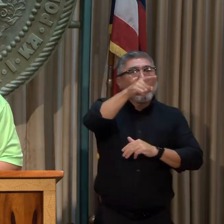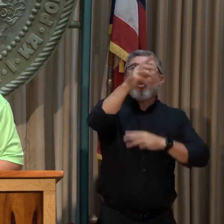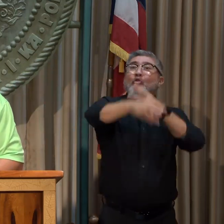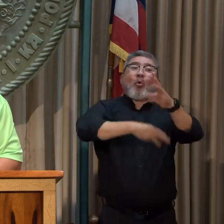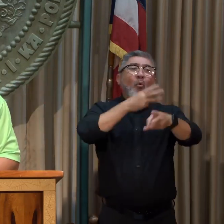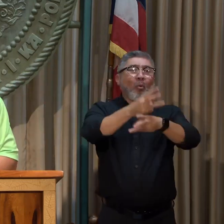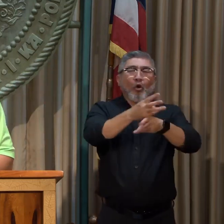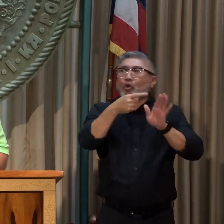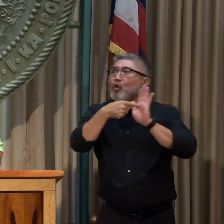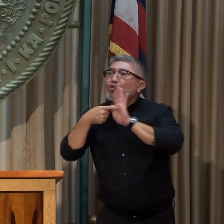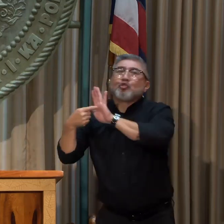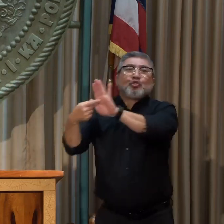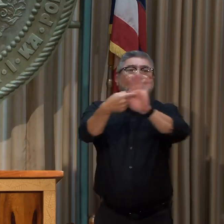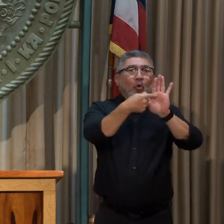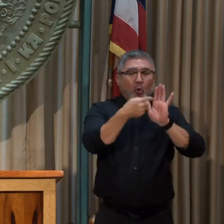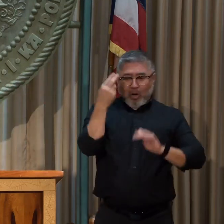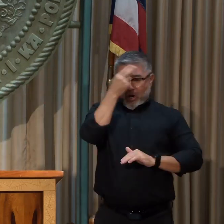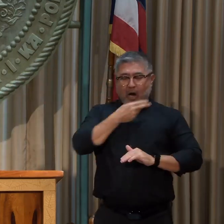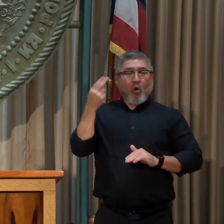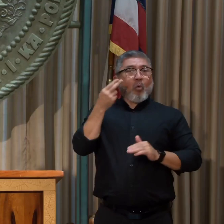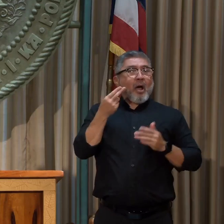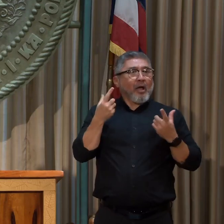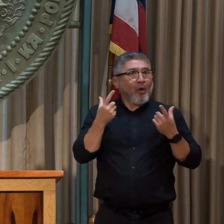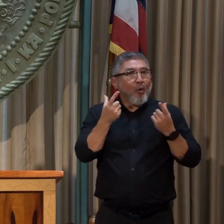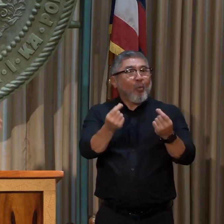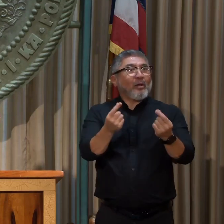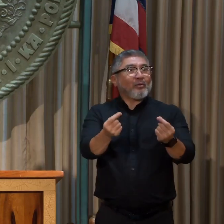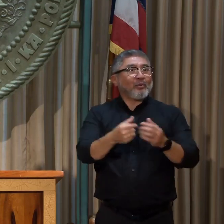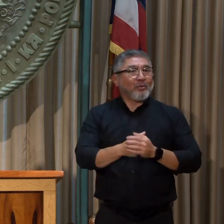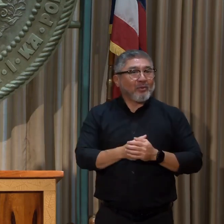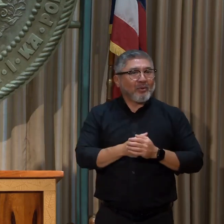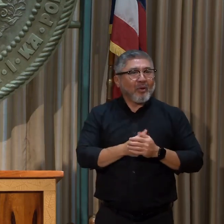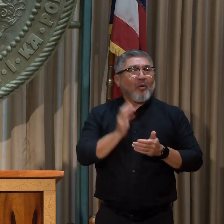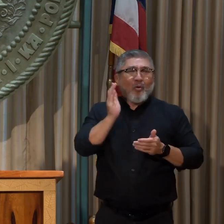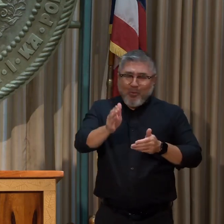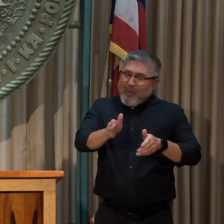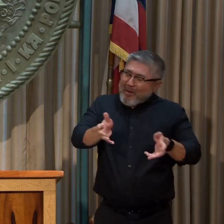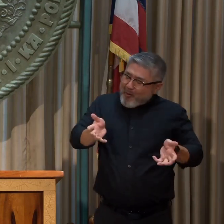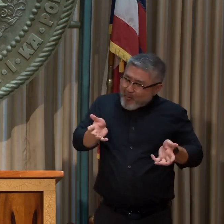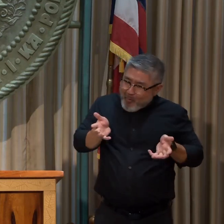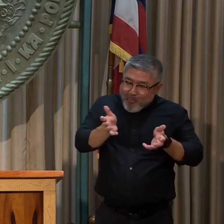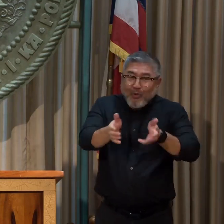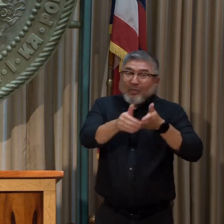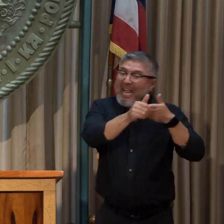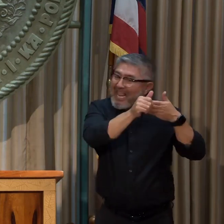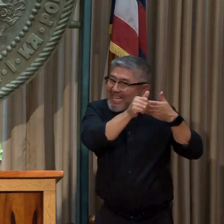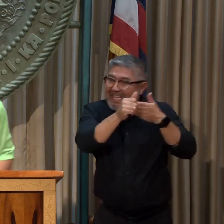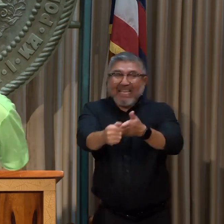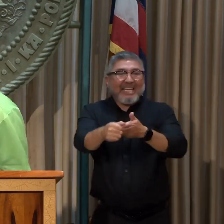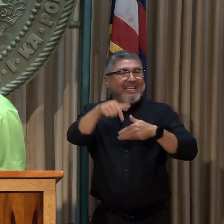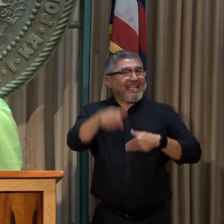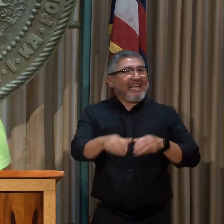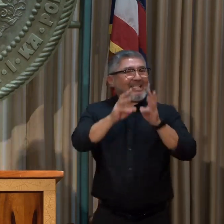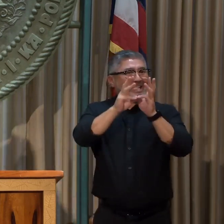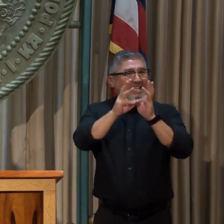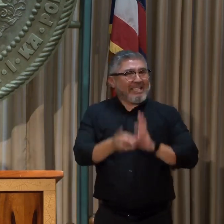forward to this opportunity to push this forward to make sure Hawaii can lead in this climate crisis. Thank you.